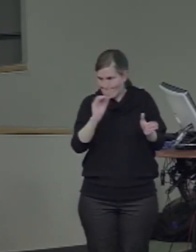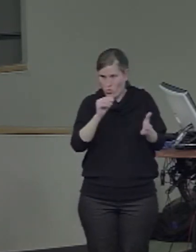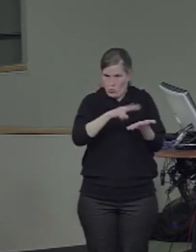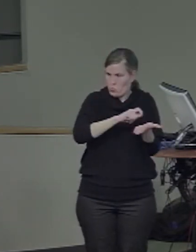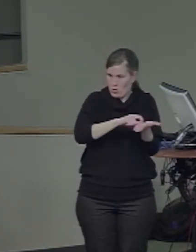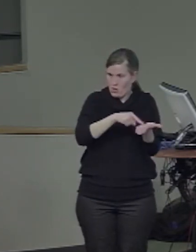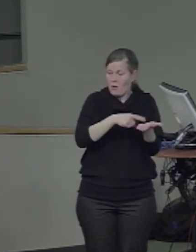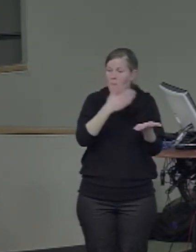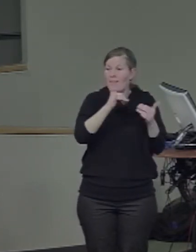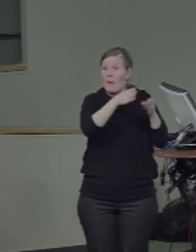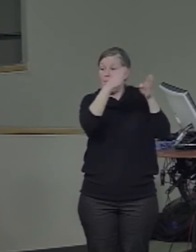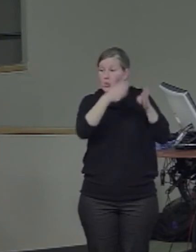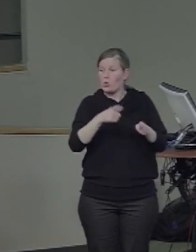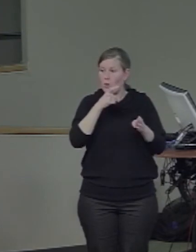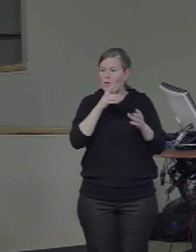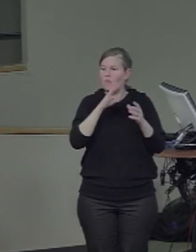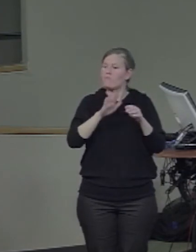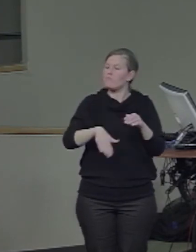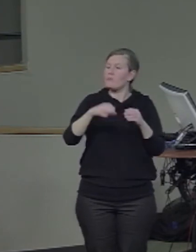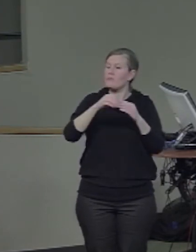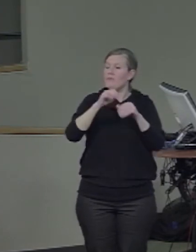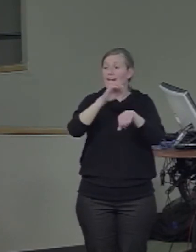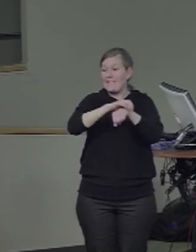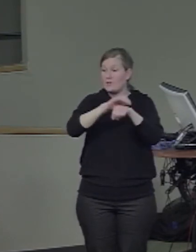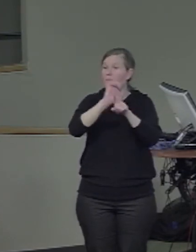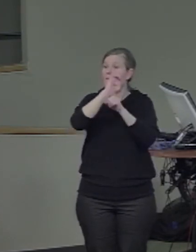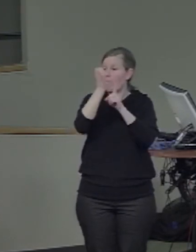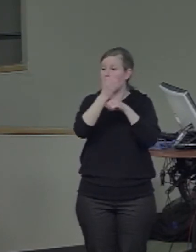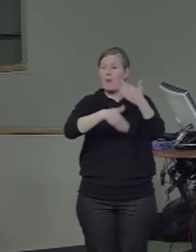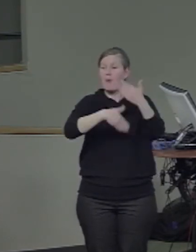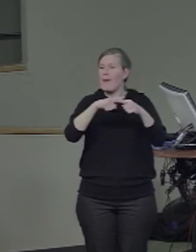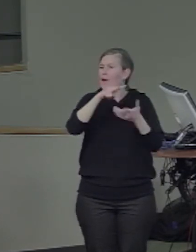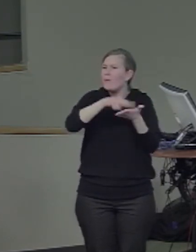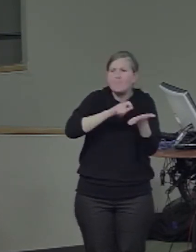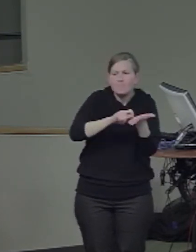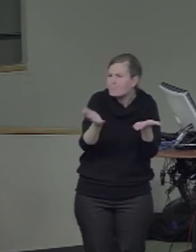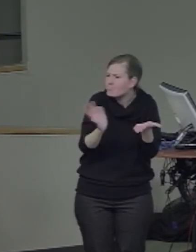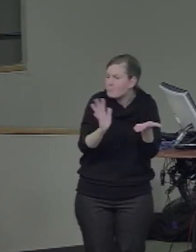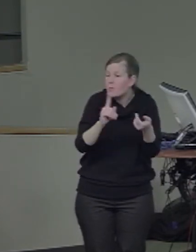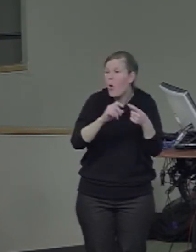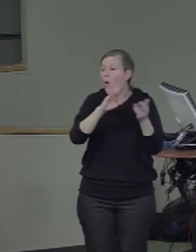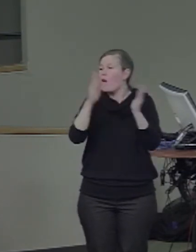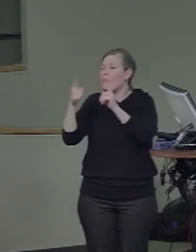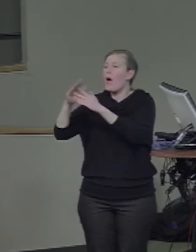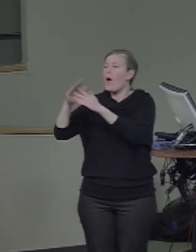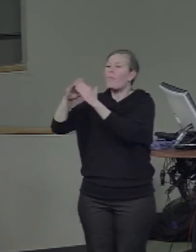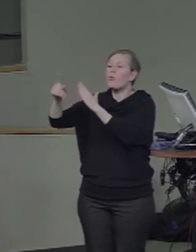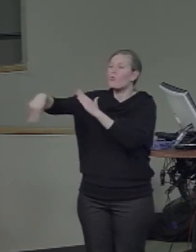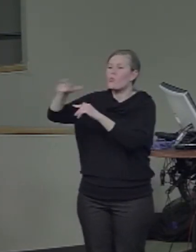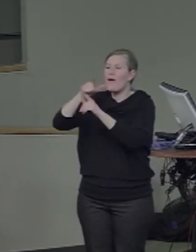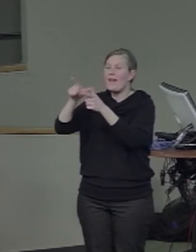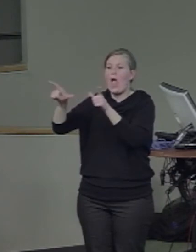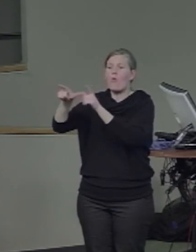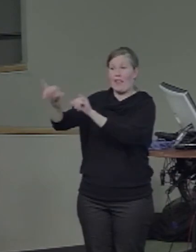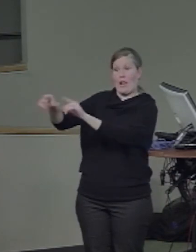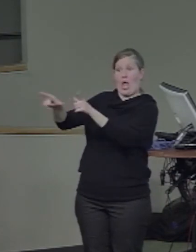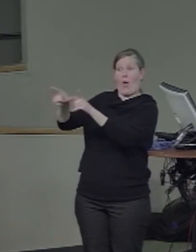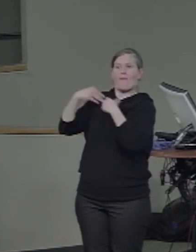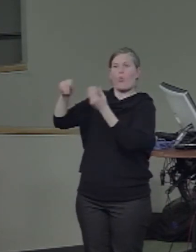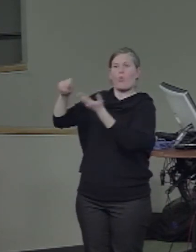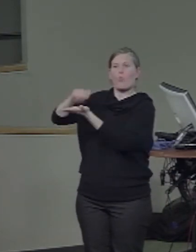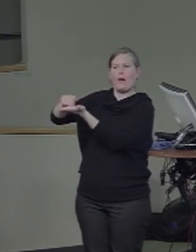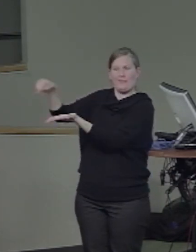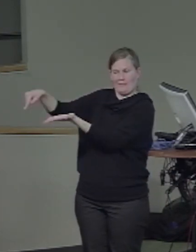illiterate or a language that doesn't have a written script, should show in the full form no